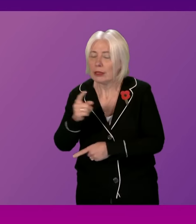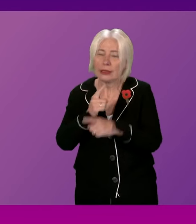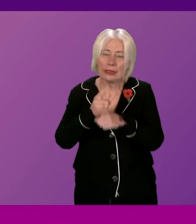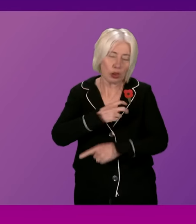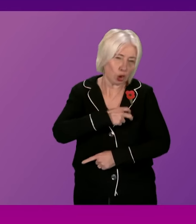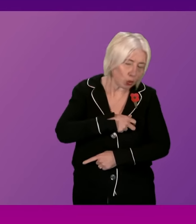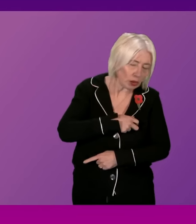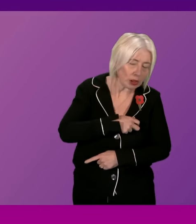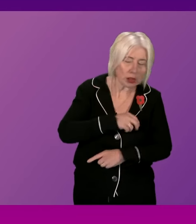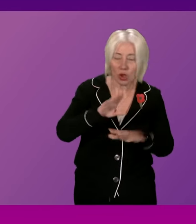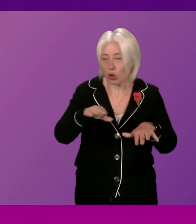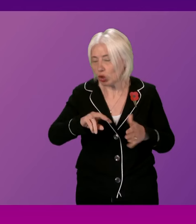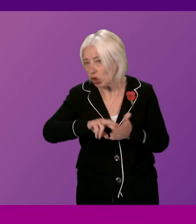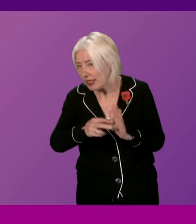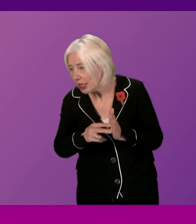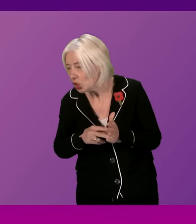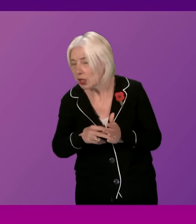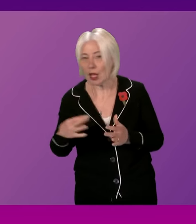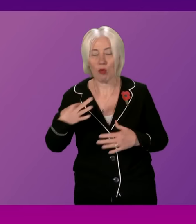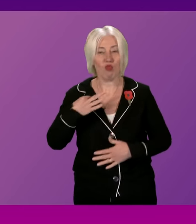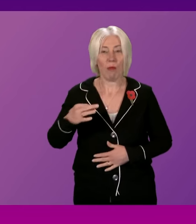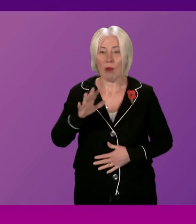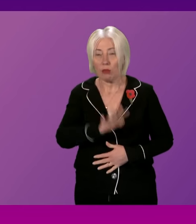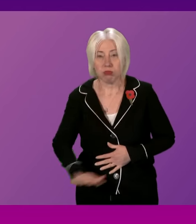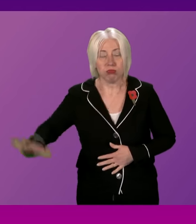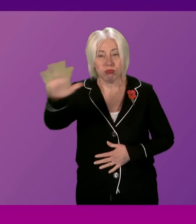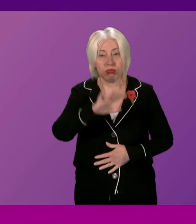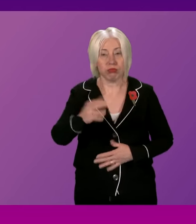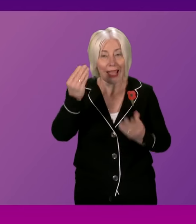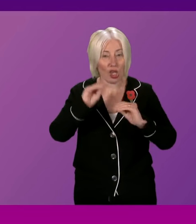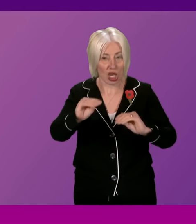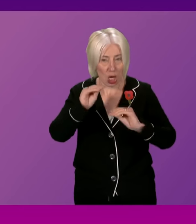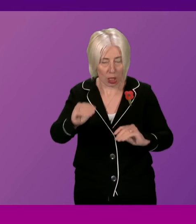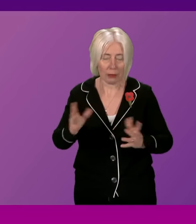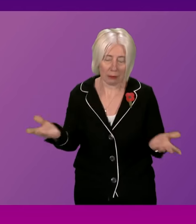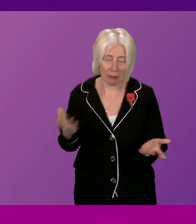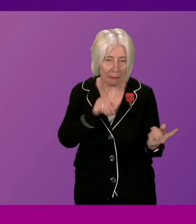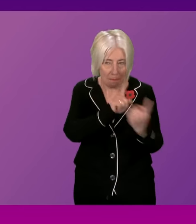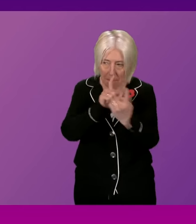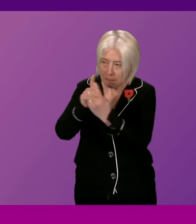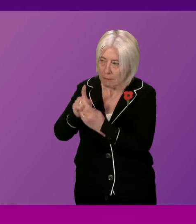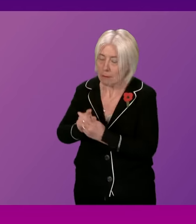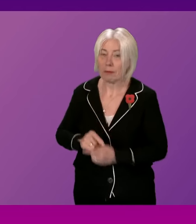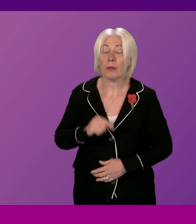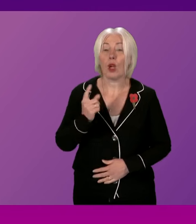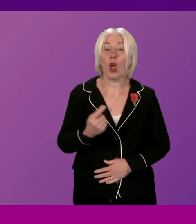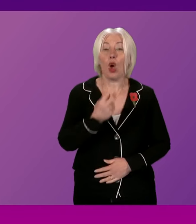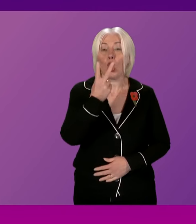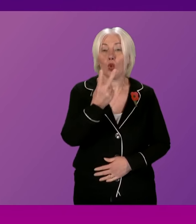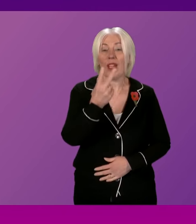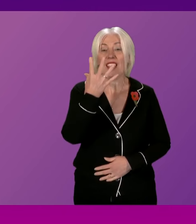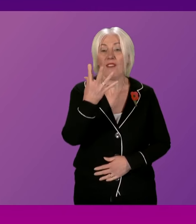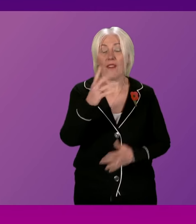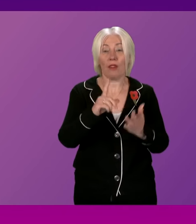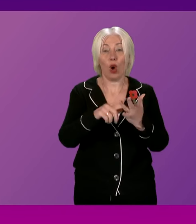children's organisations and representatives right across the education sector. On the 25th of October